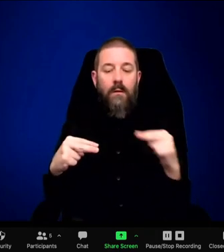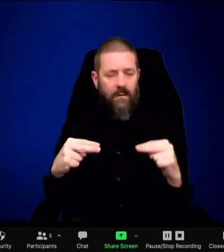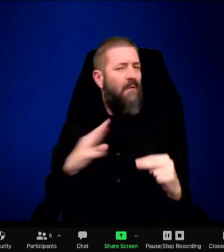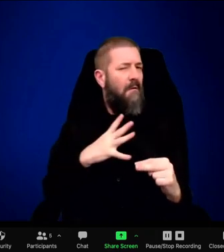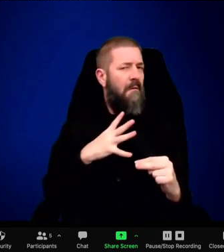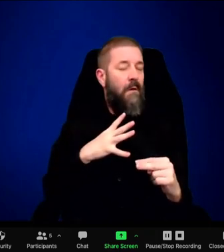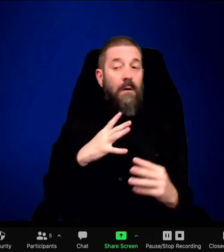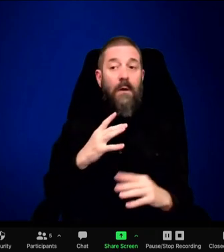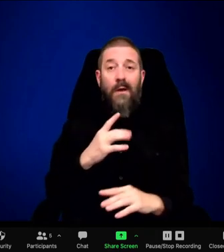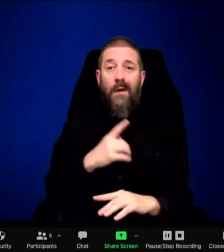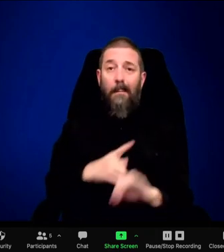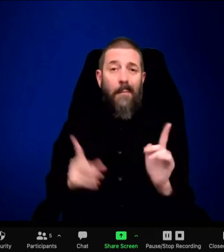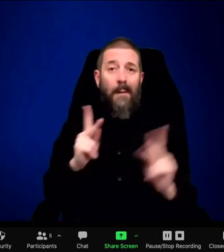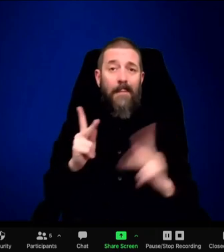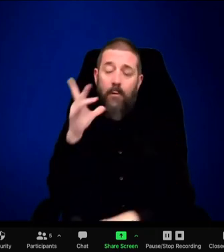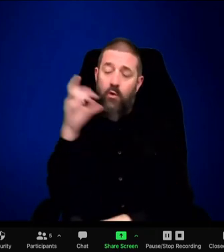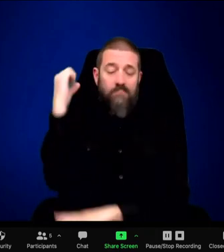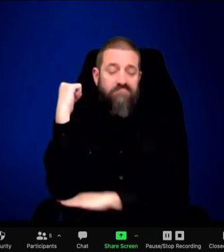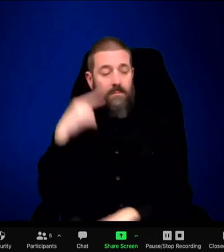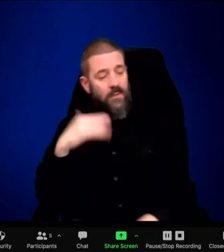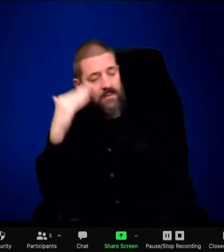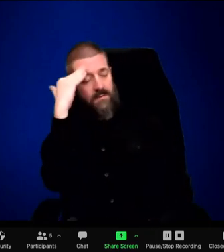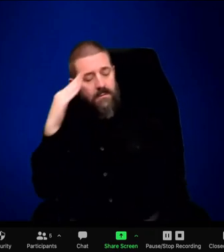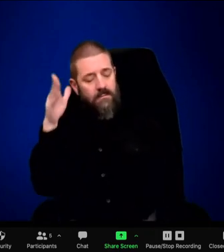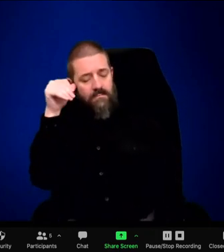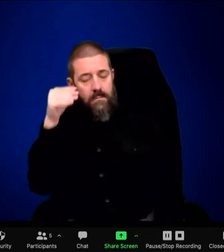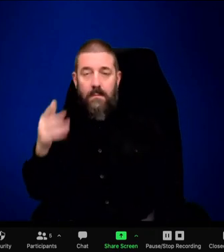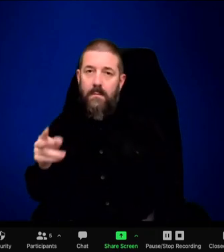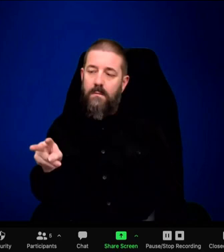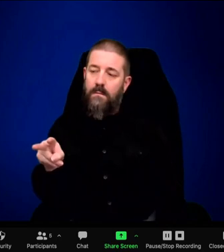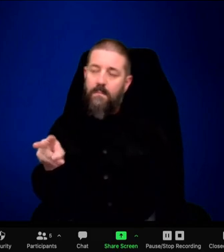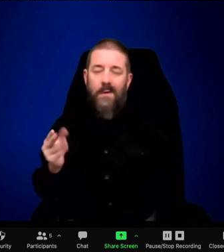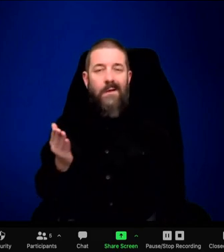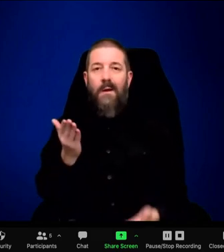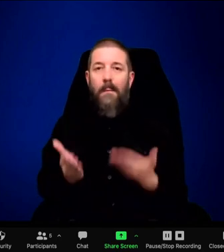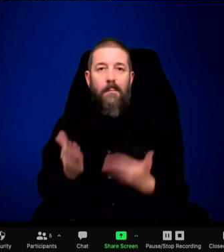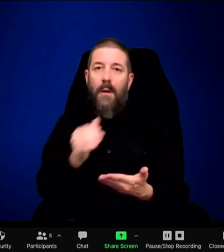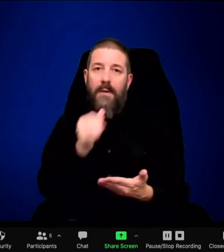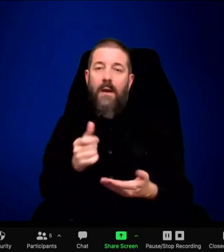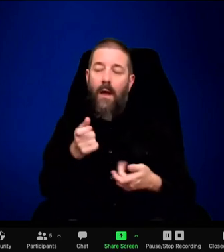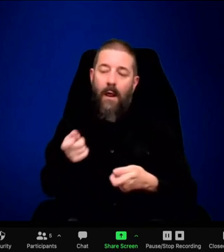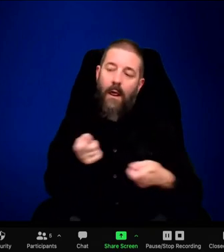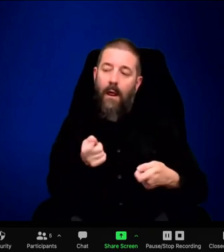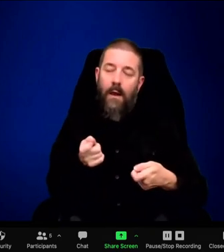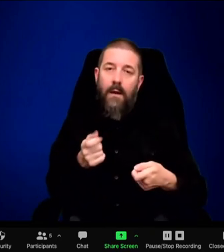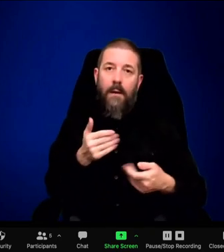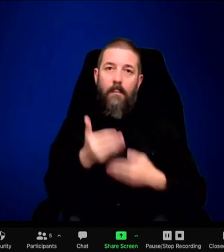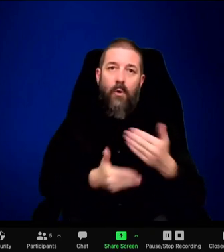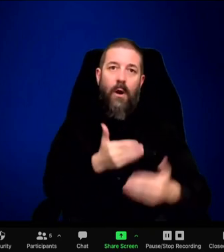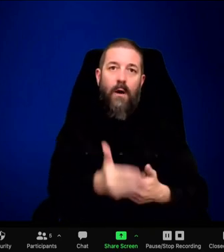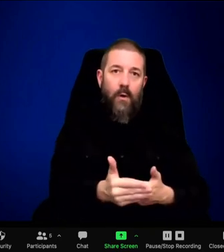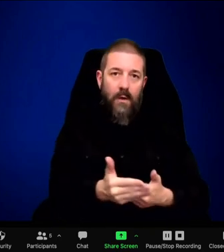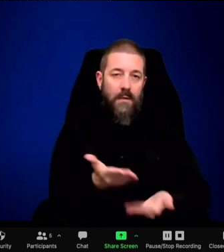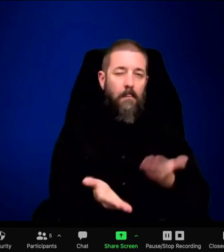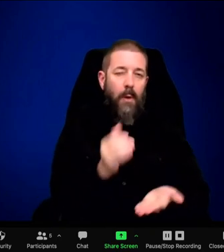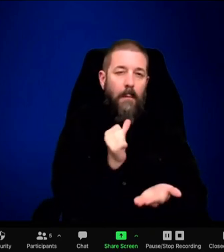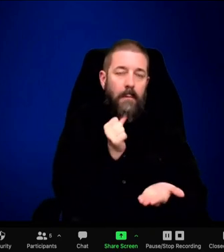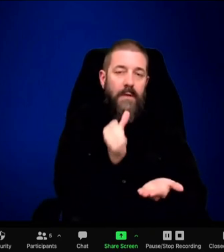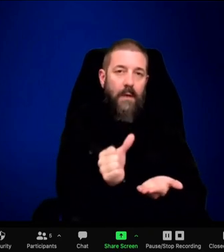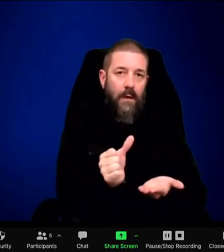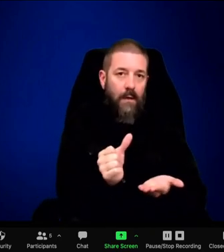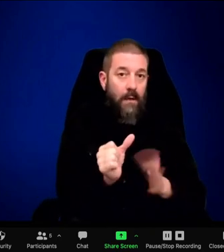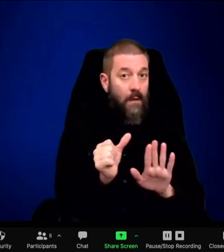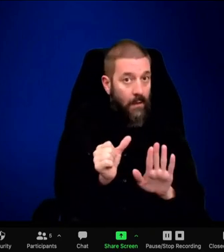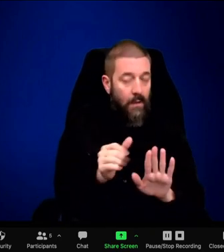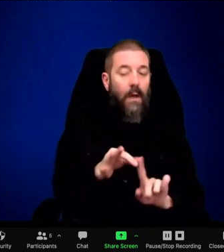that if you're having that sort of, I'll call it an argument, you're actually digging yourself deeper into your own belief.